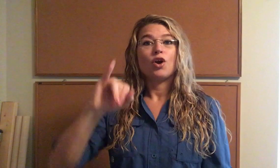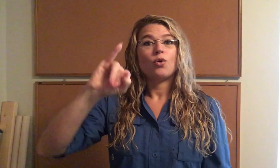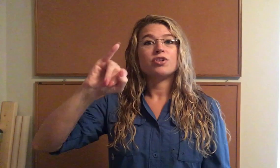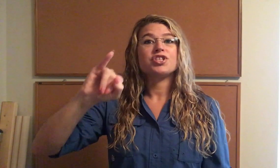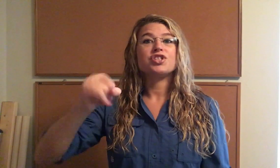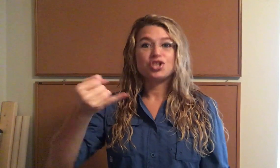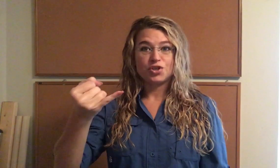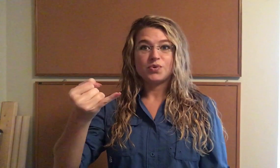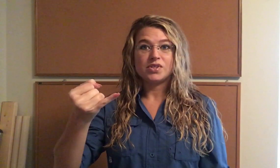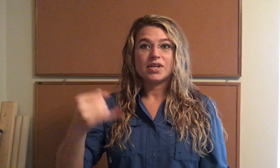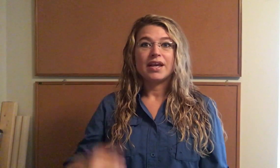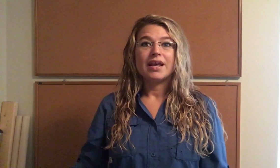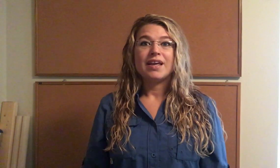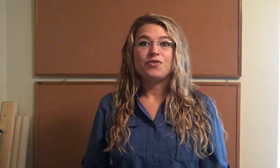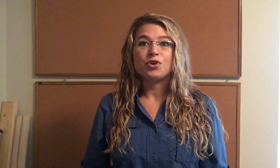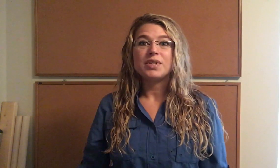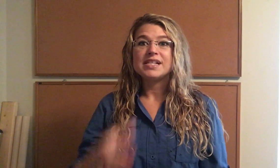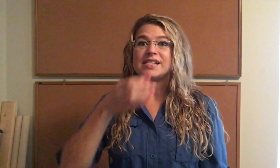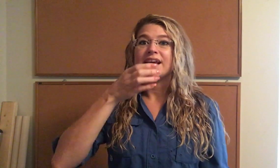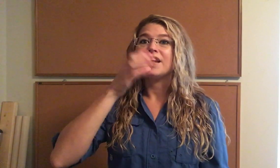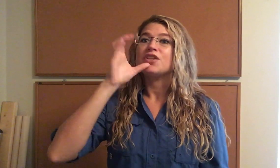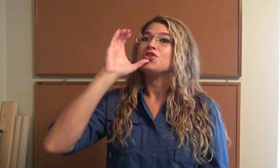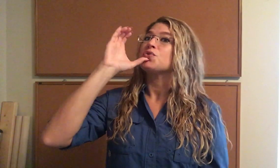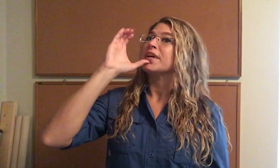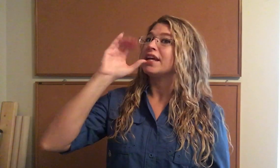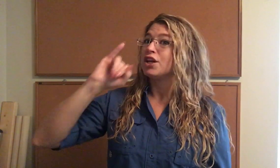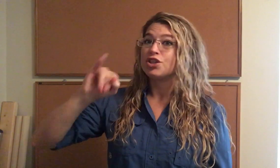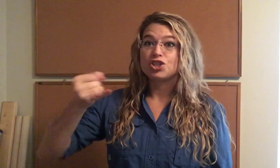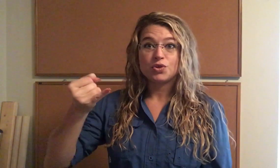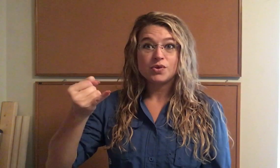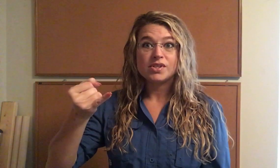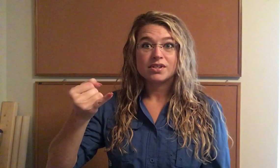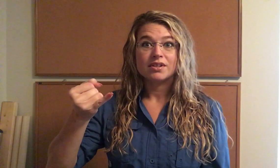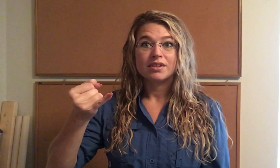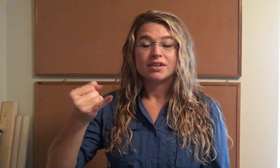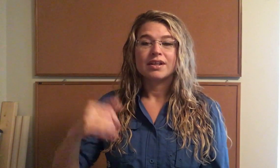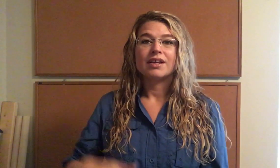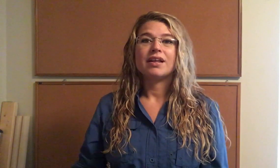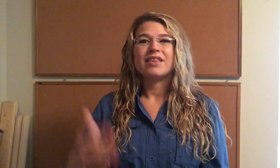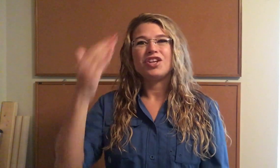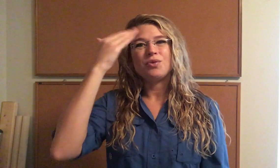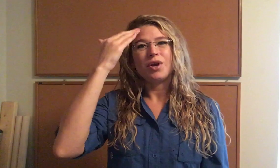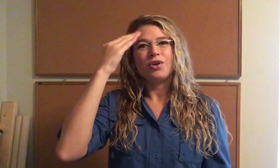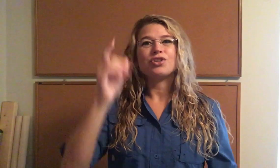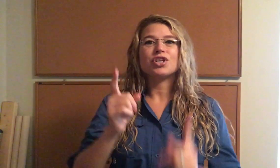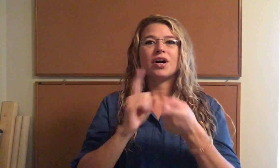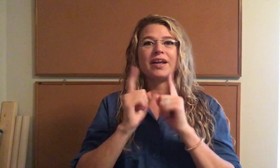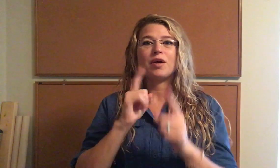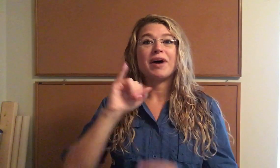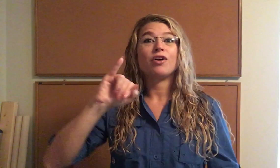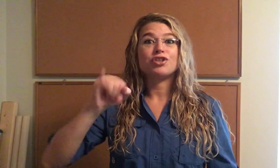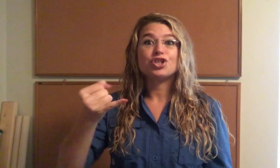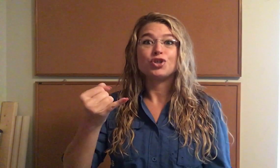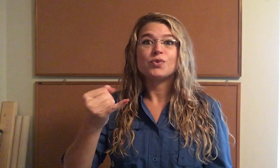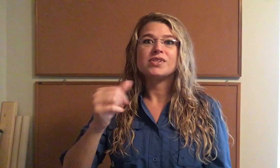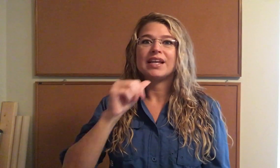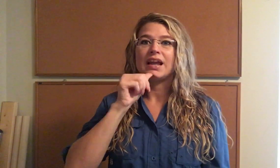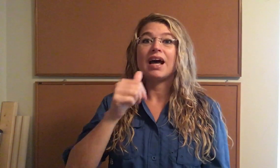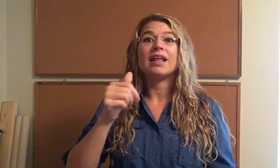Or just juice. If you're going to say drink juice then you know you're talking about juice and not